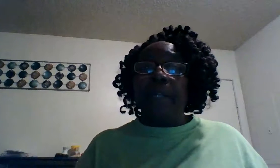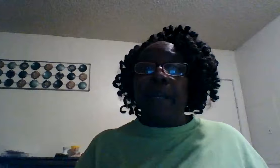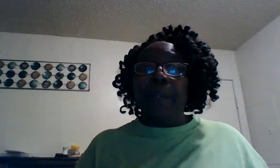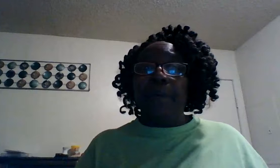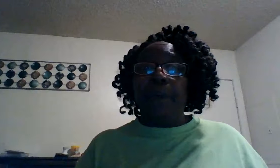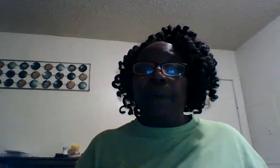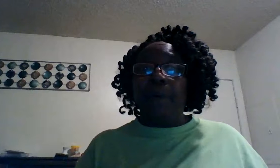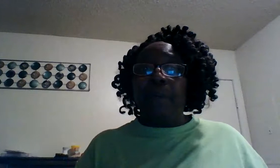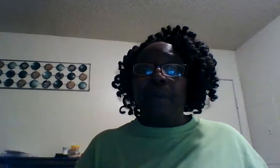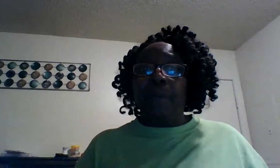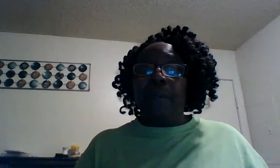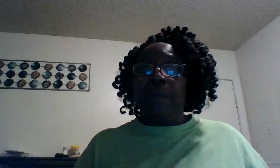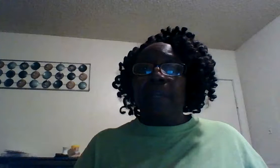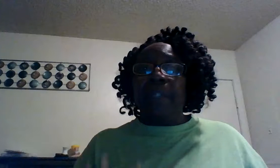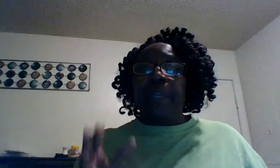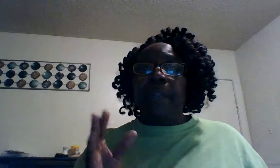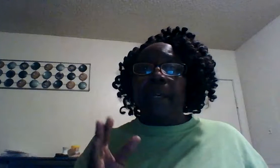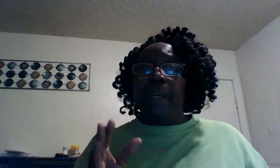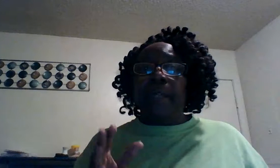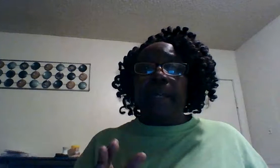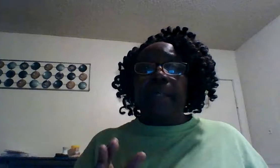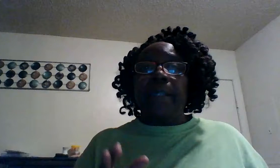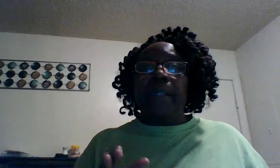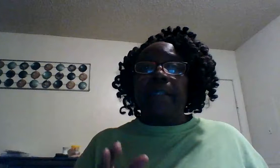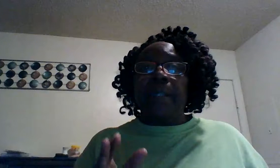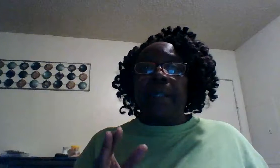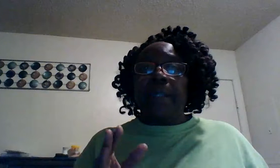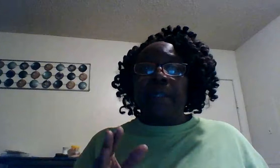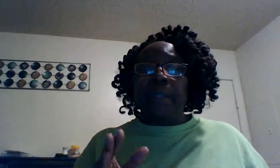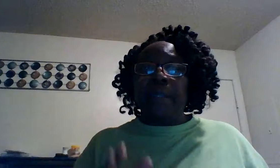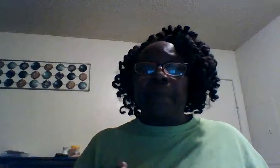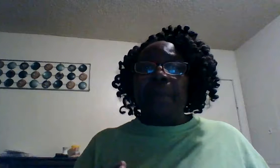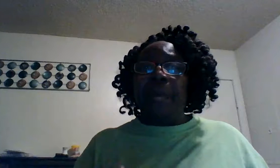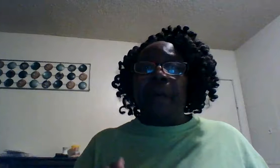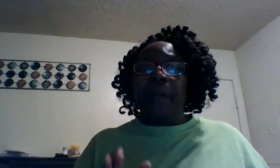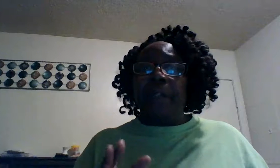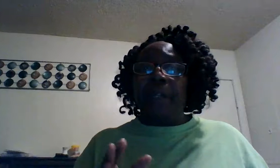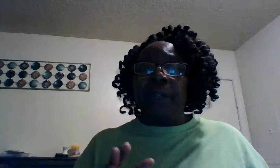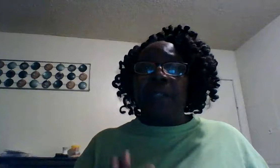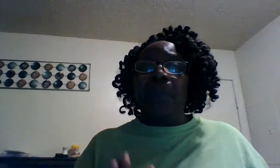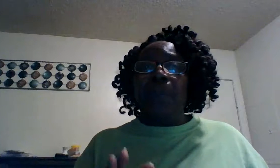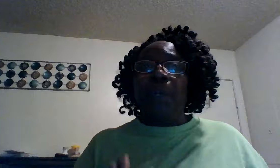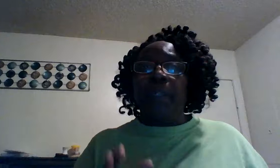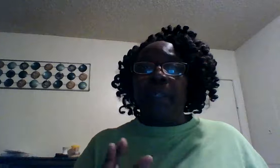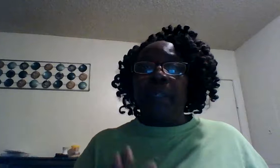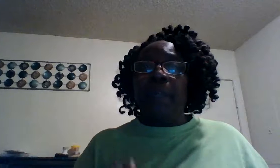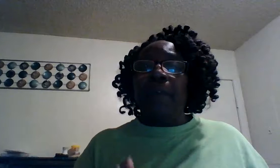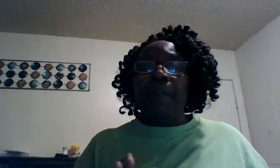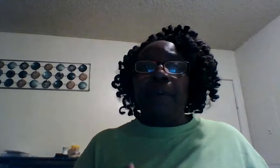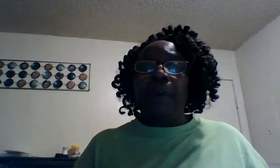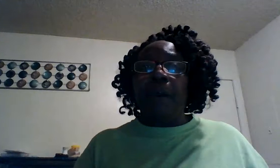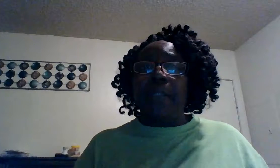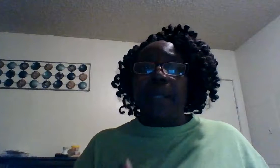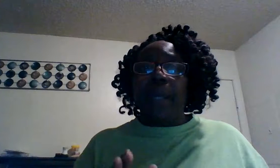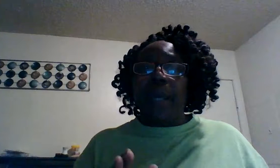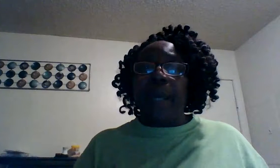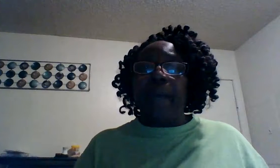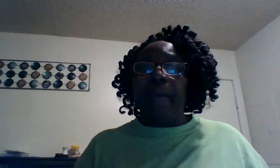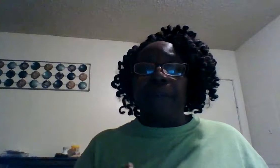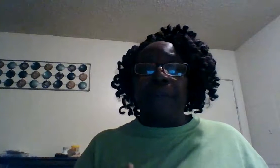done you wrong but that that does compare to what the love of christ have for